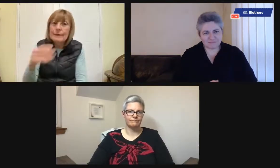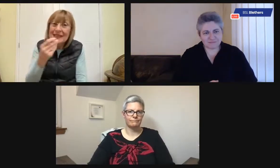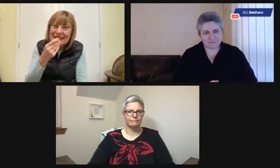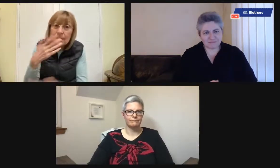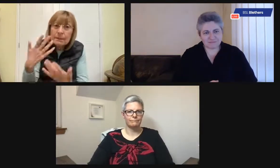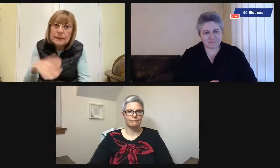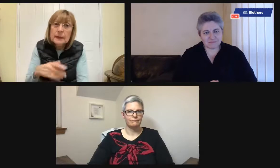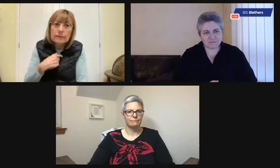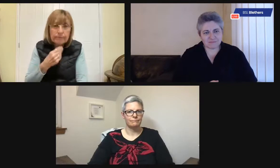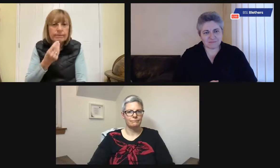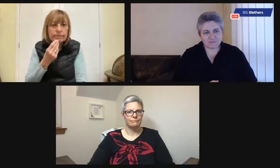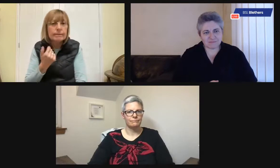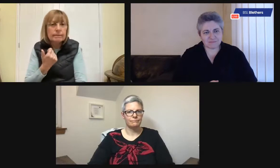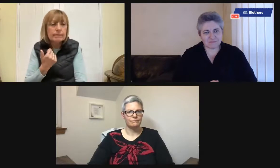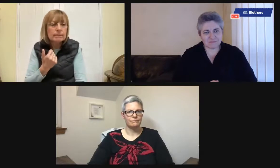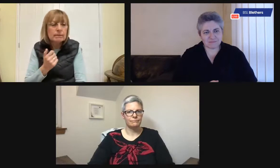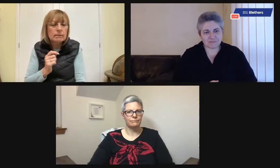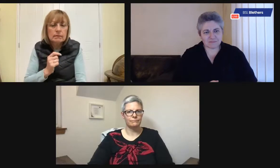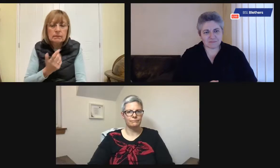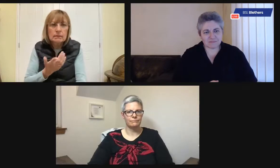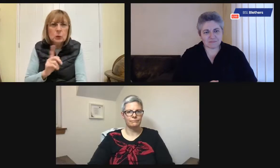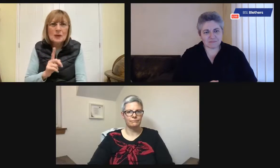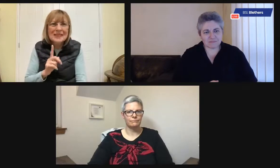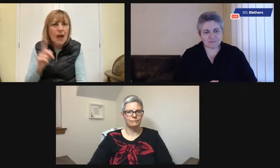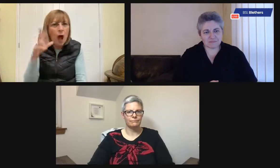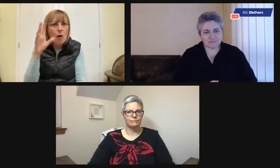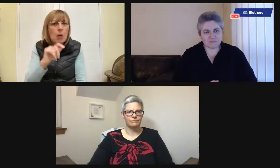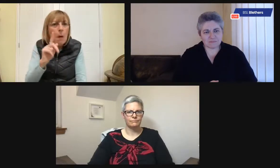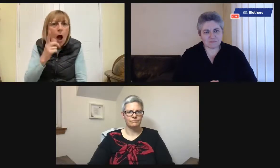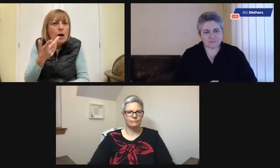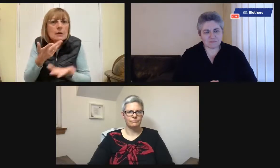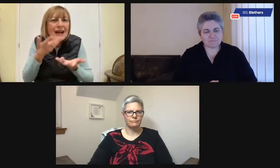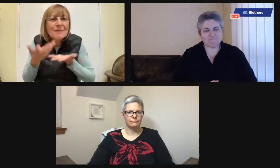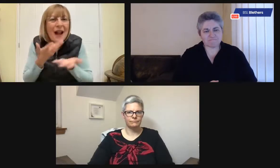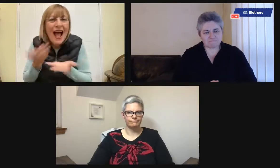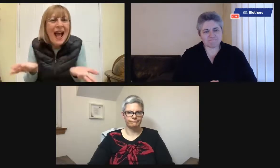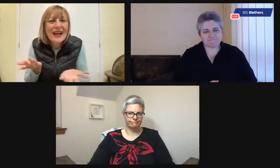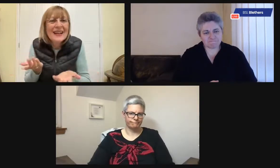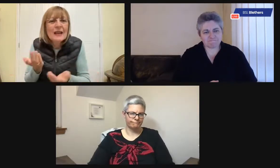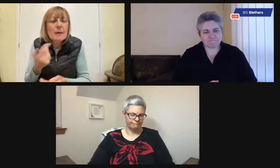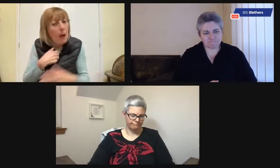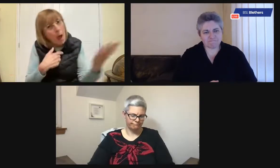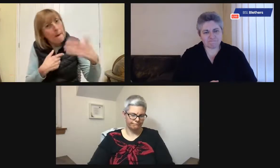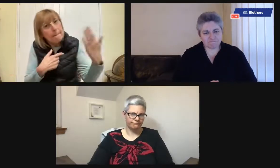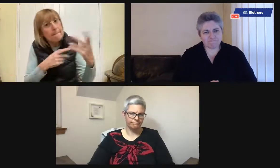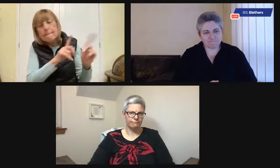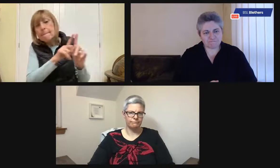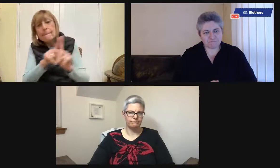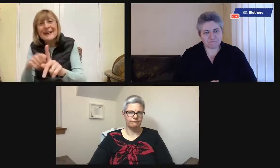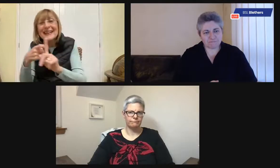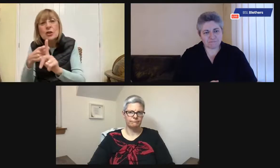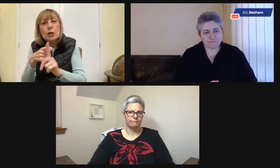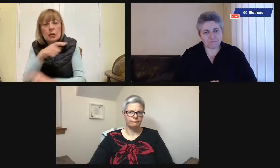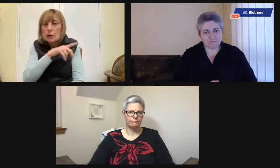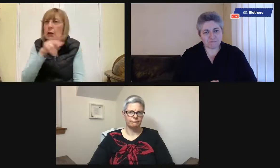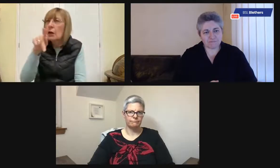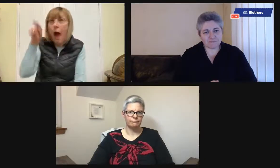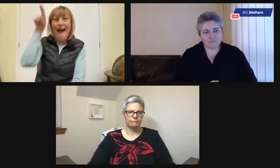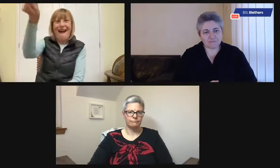Because what is very common is that the carer would arrive and say, have you eaten? And they'd say, yes. And what have you eaten? I